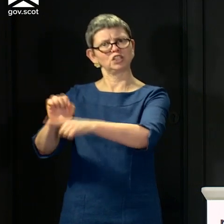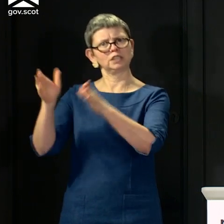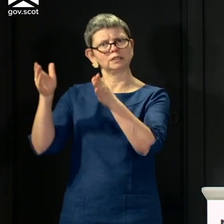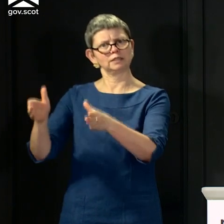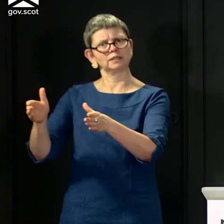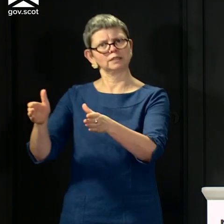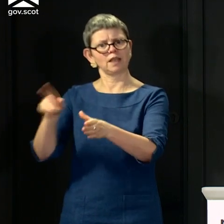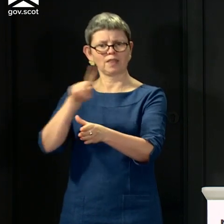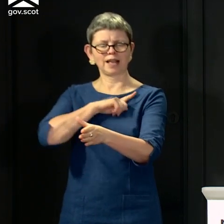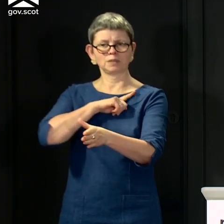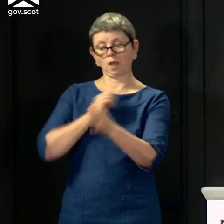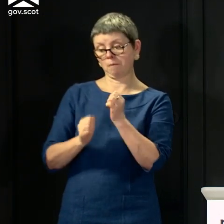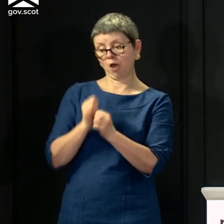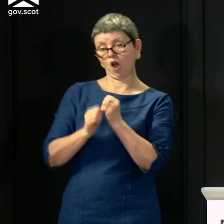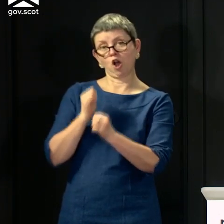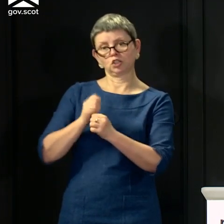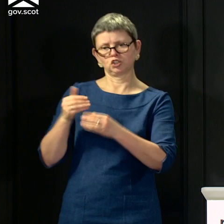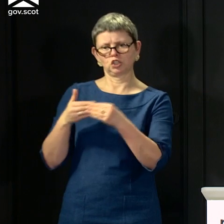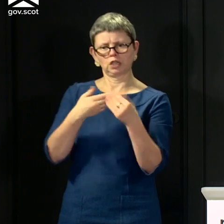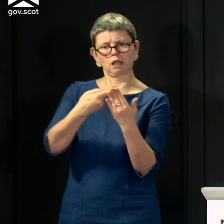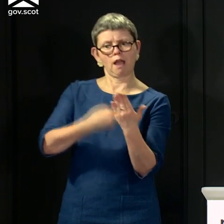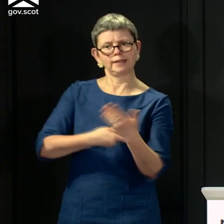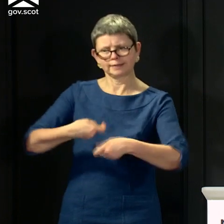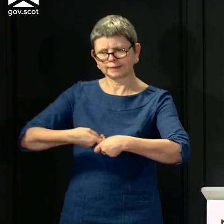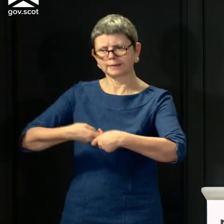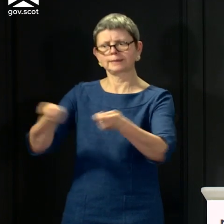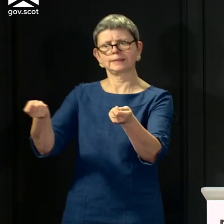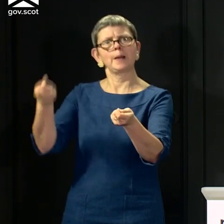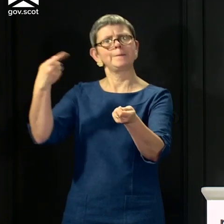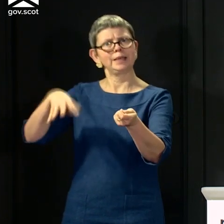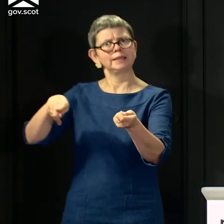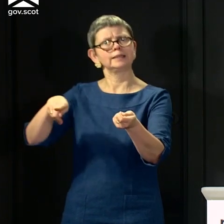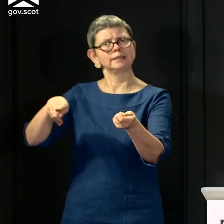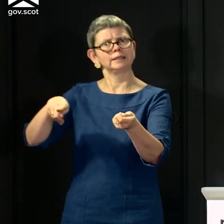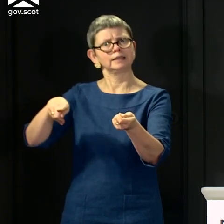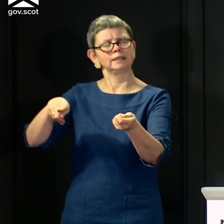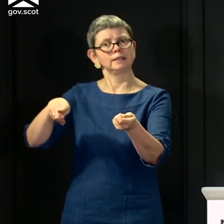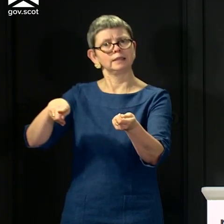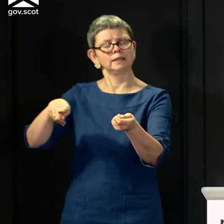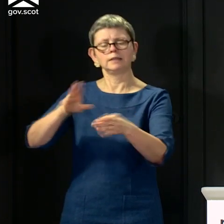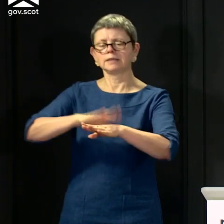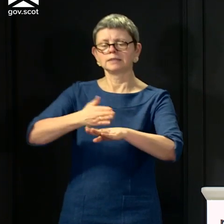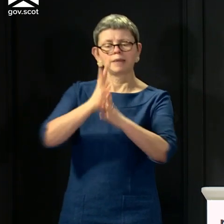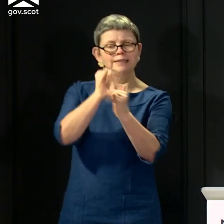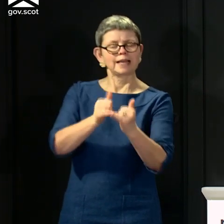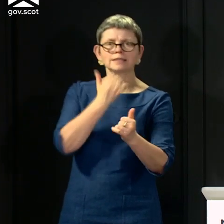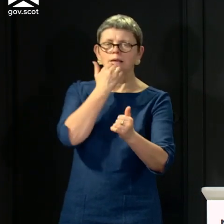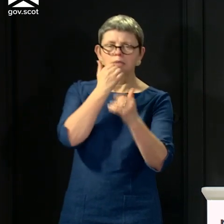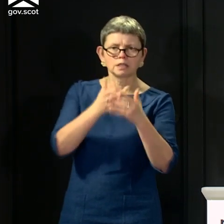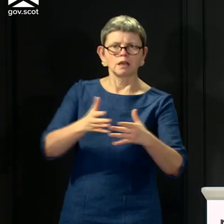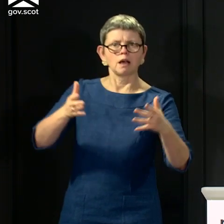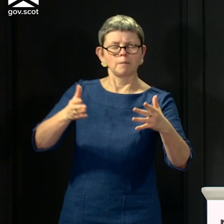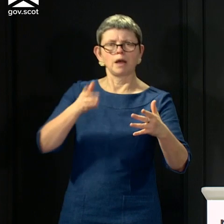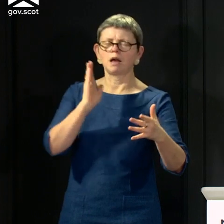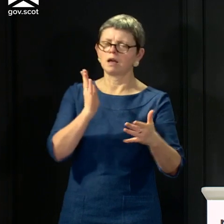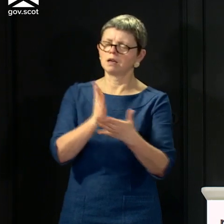in March was so important and why the most important thing, even with an expansion of testing, is that every care home